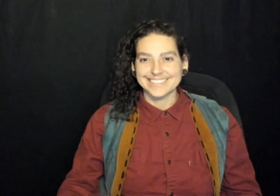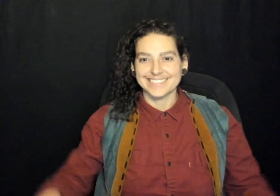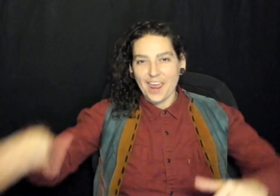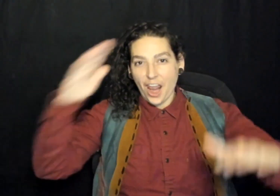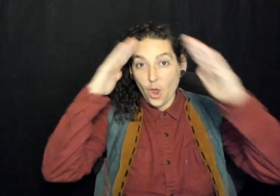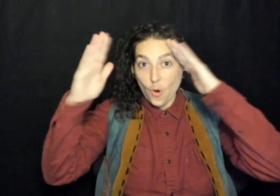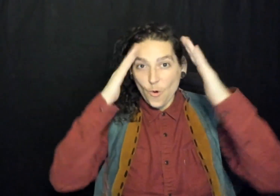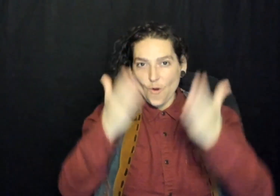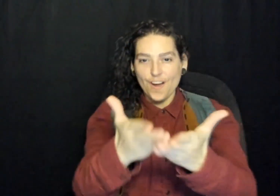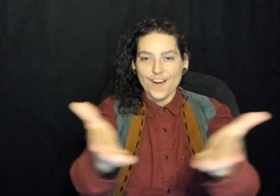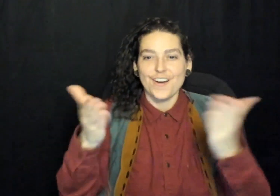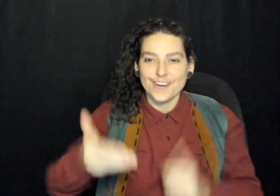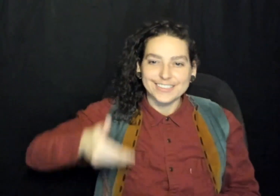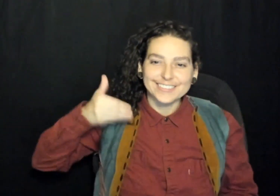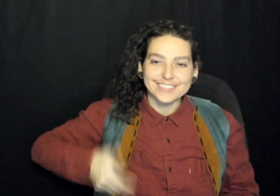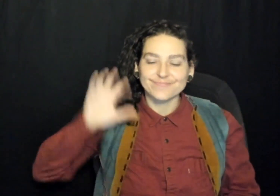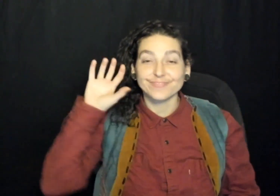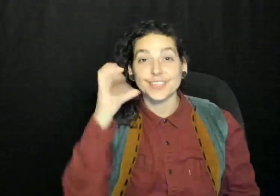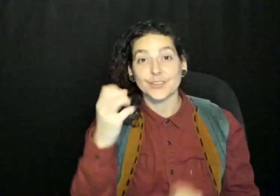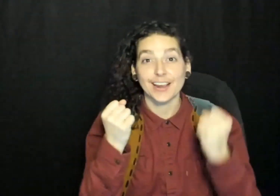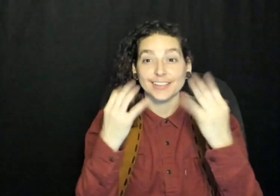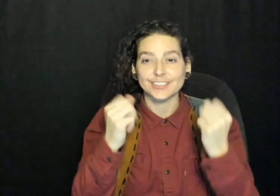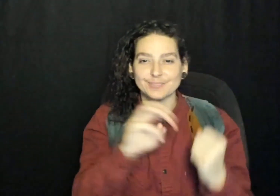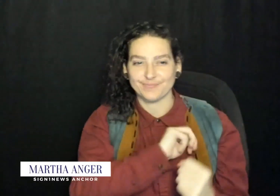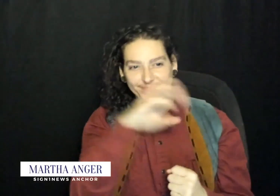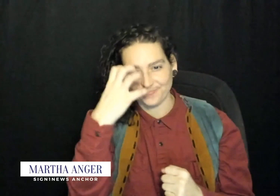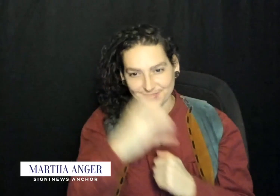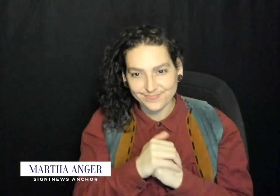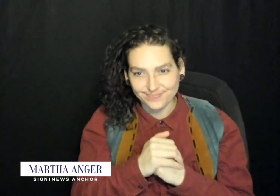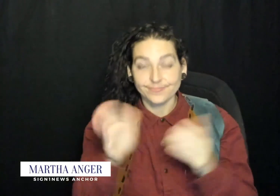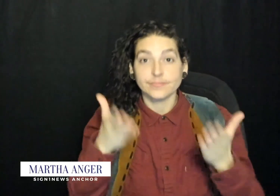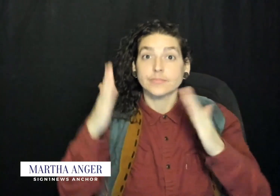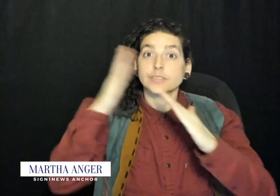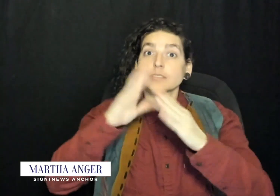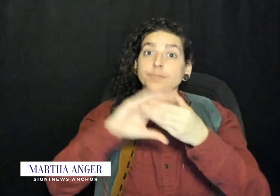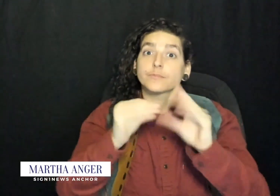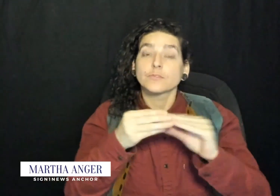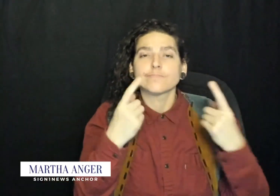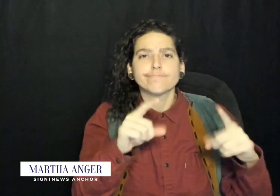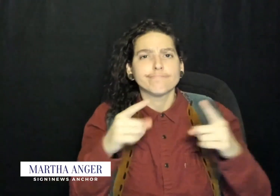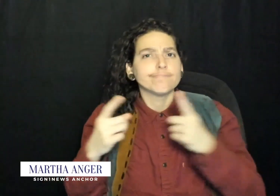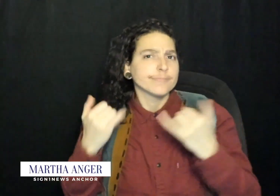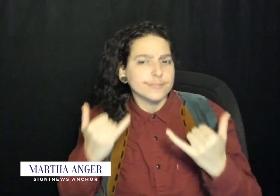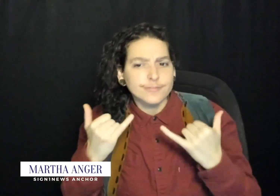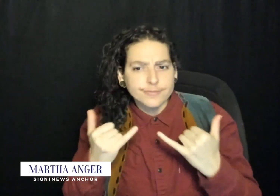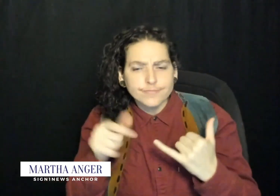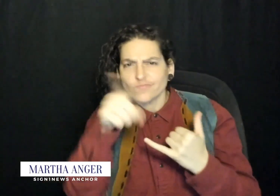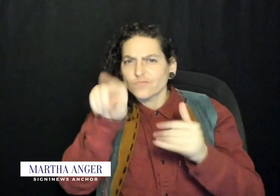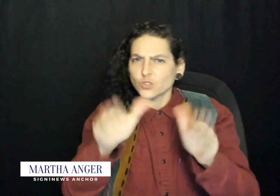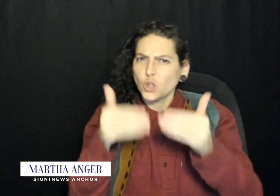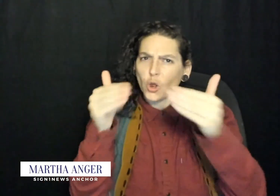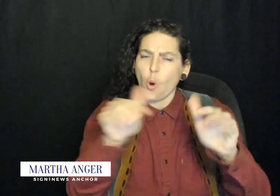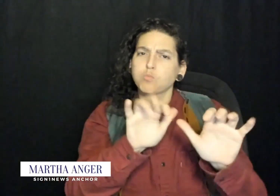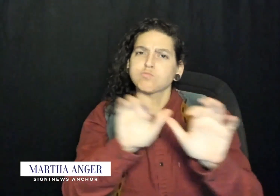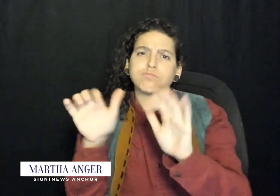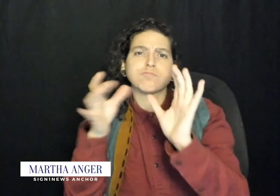Hello everyone, I'm Sign1News anchor Martha Enger. Here's a quick look at the top trending stories making headlines today.